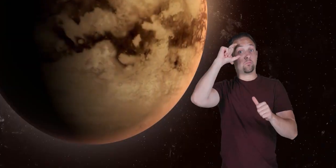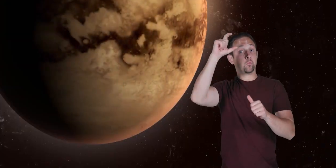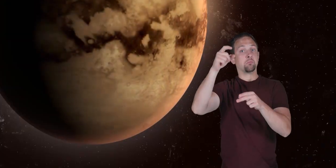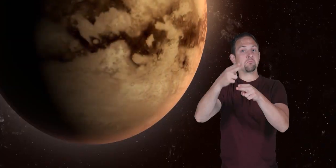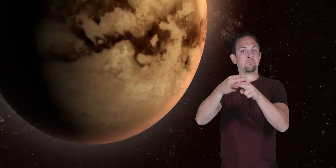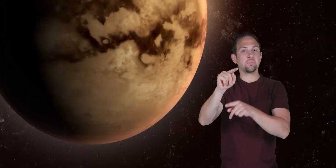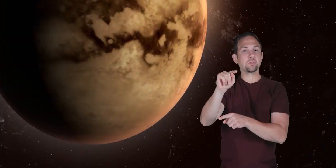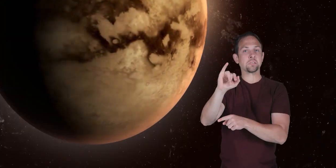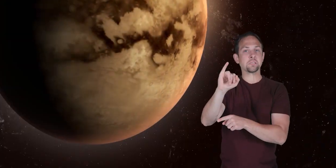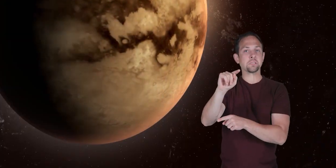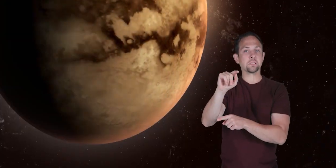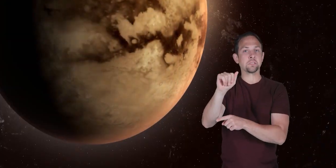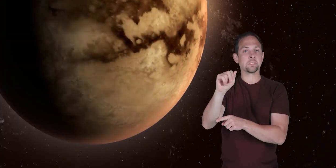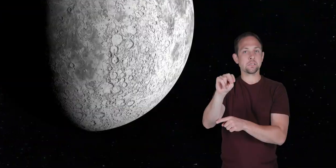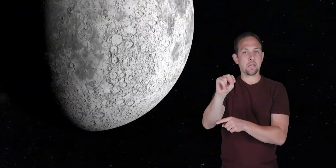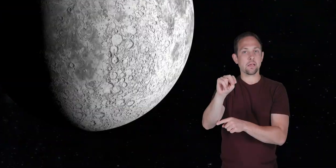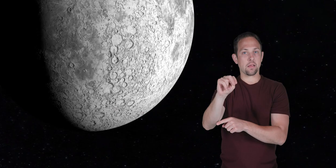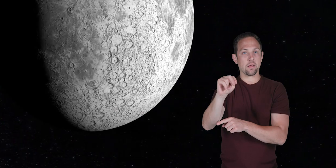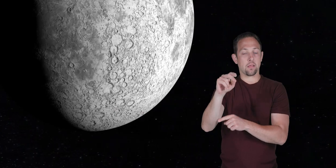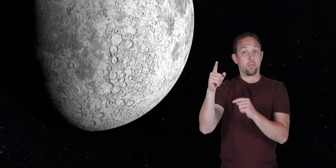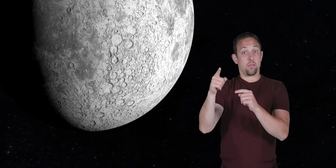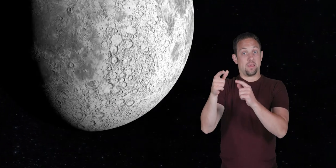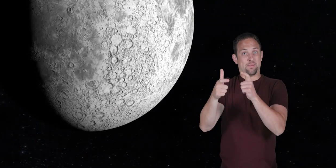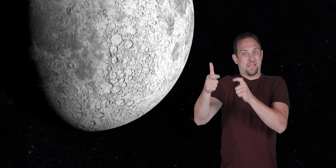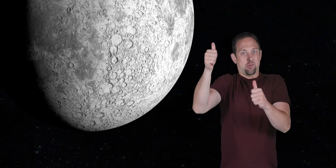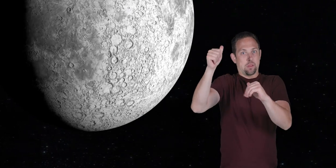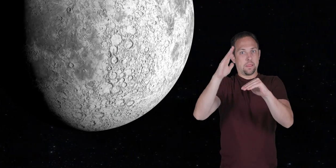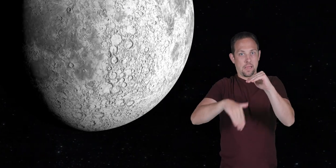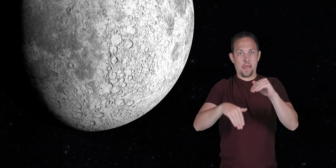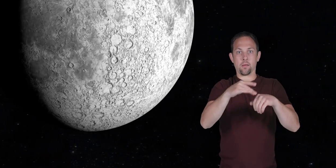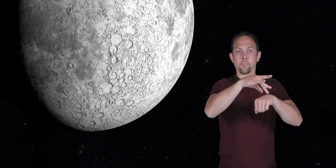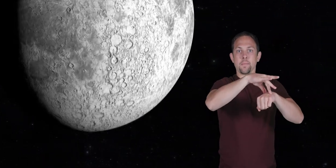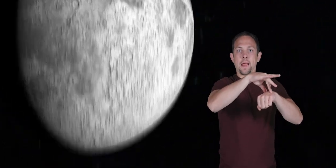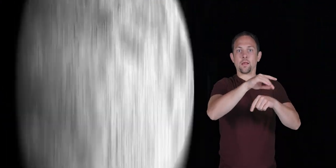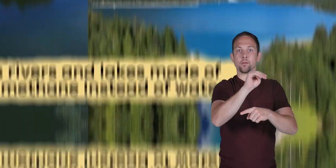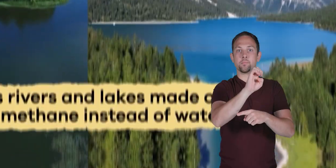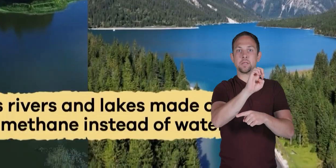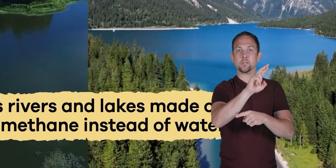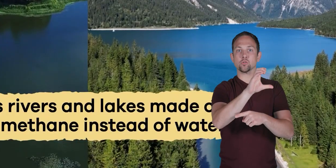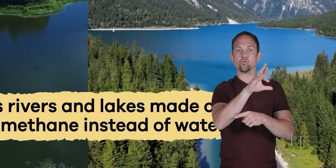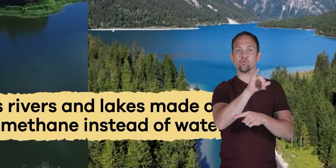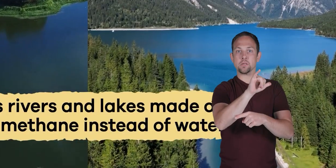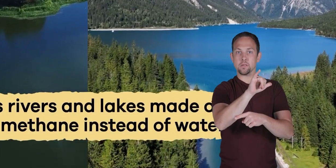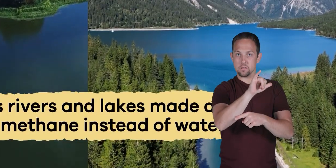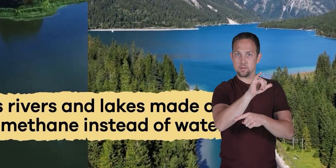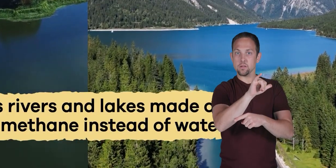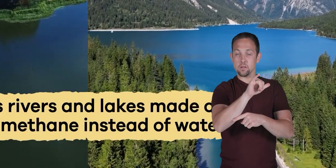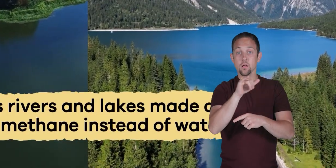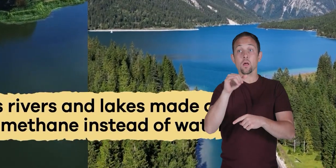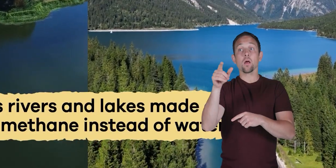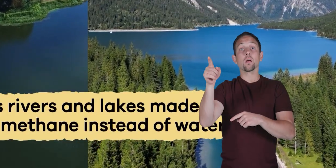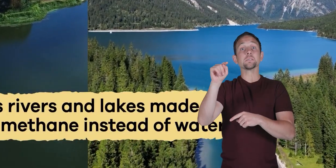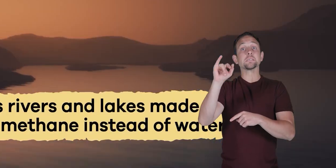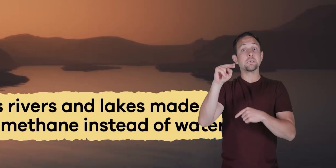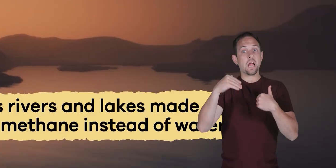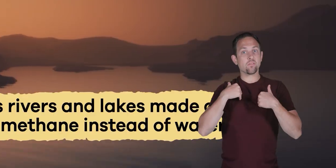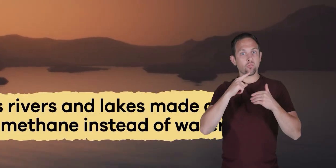is Titan which is bigger than the planet Mercury it has rivers and lakes made of